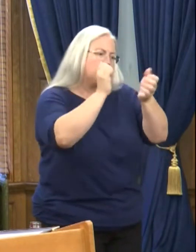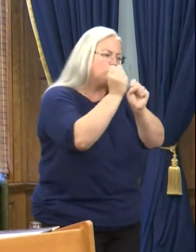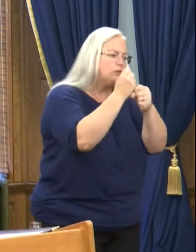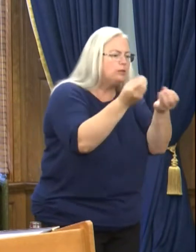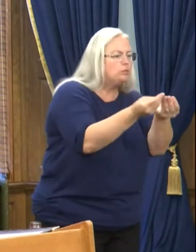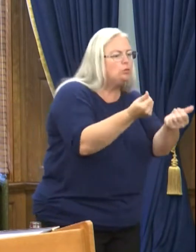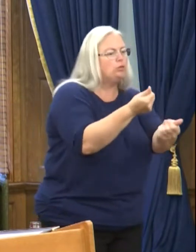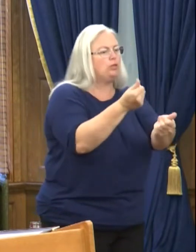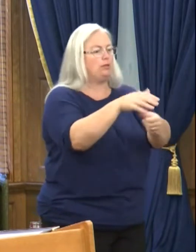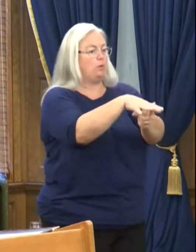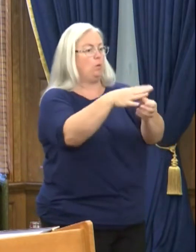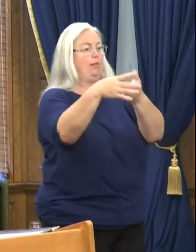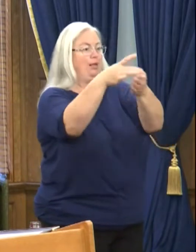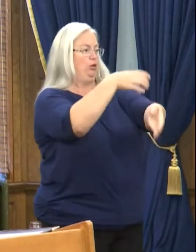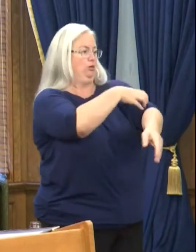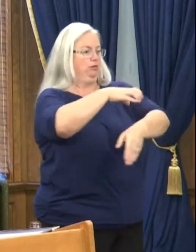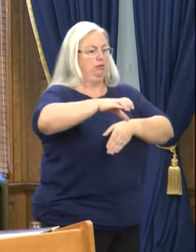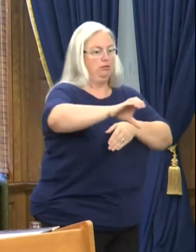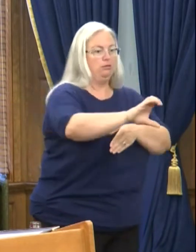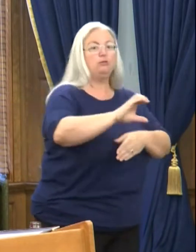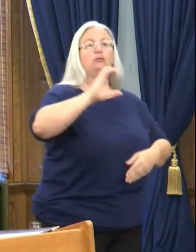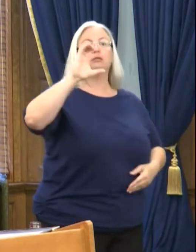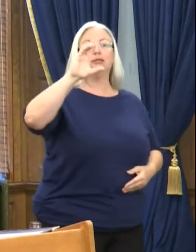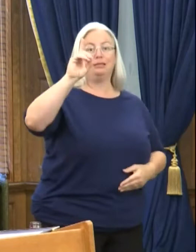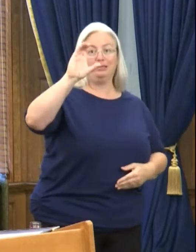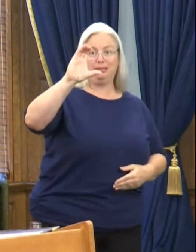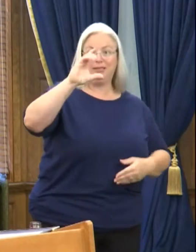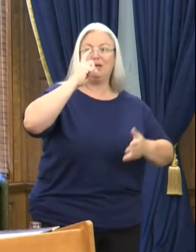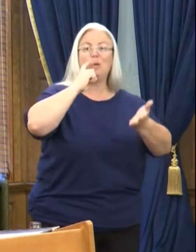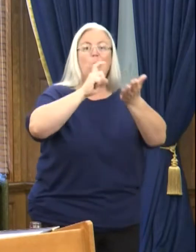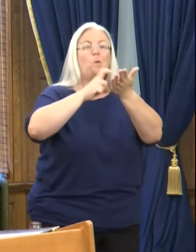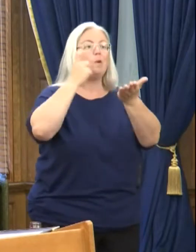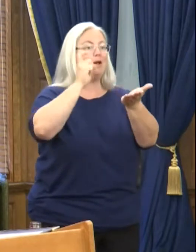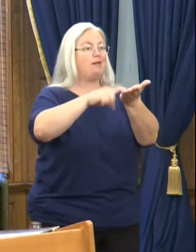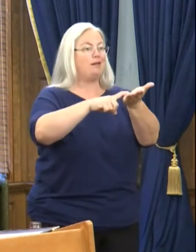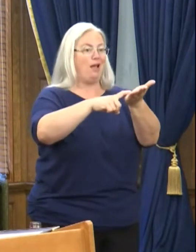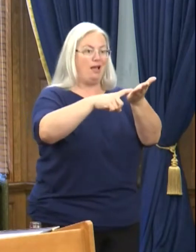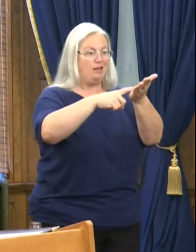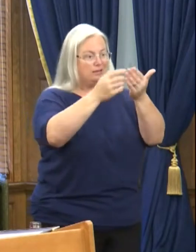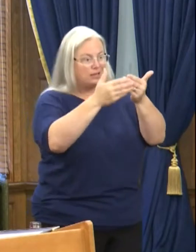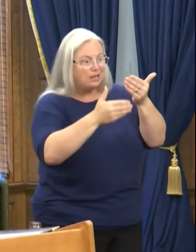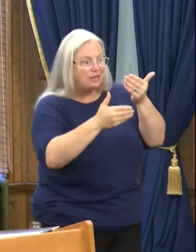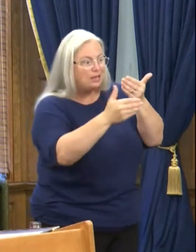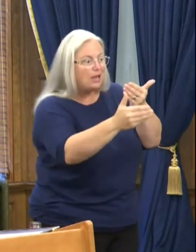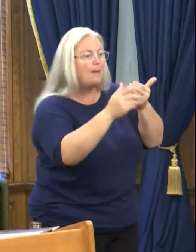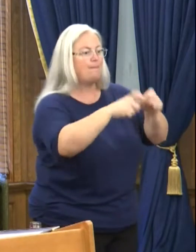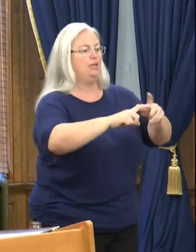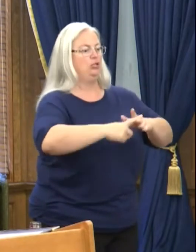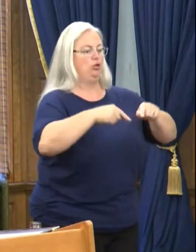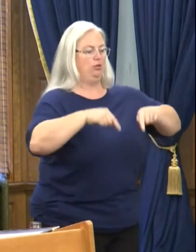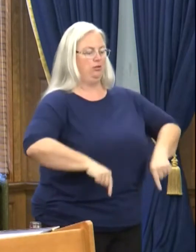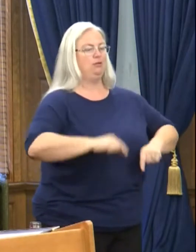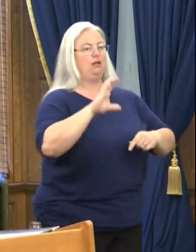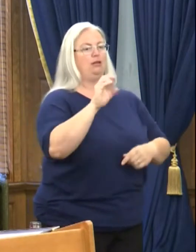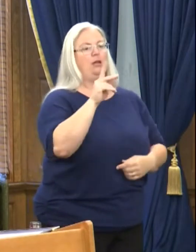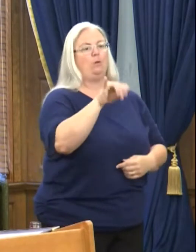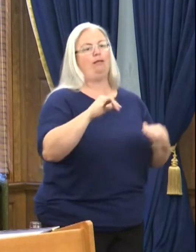local leaders, the CDC has recognized that the path forward in this fight has to start at the county level.